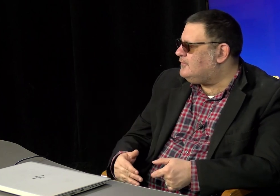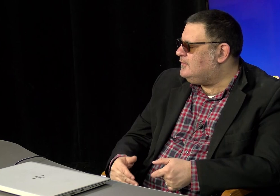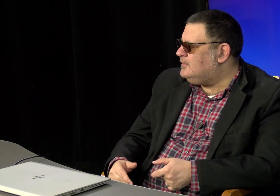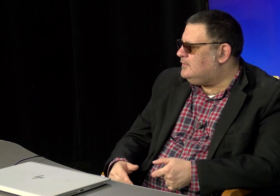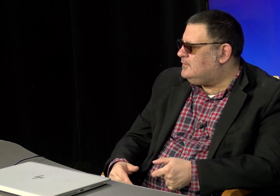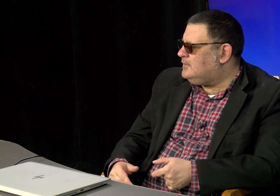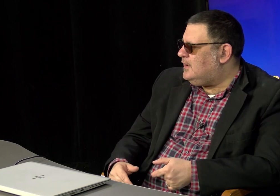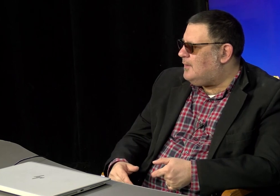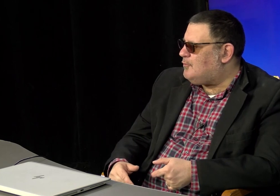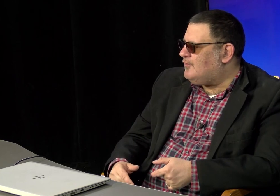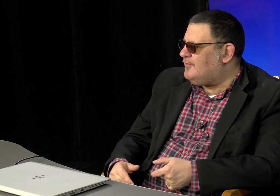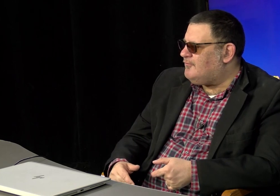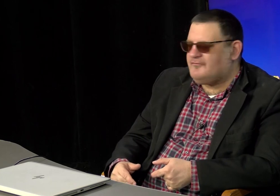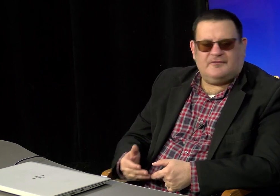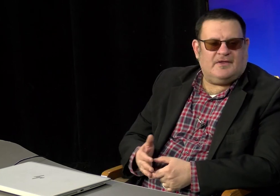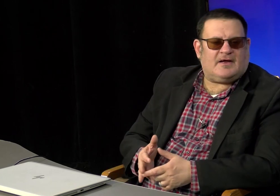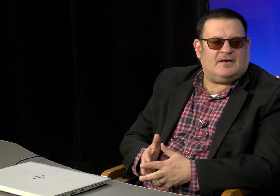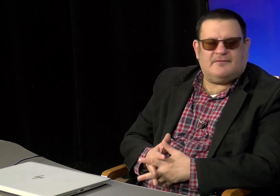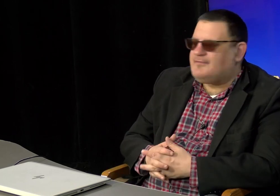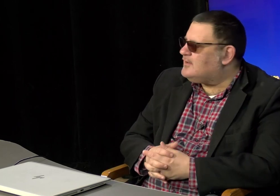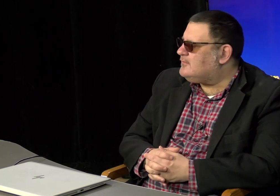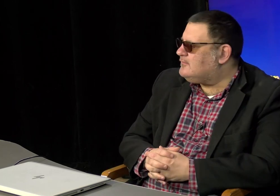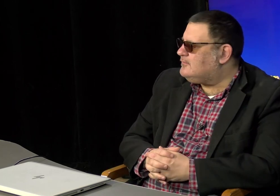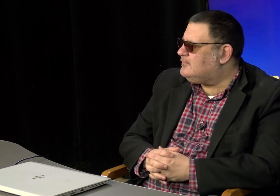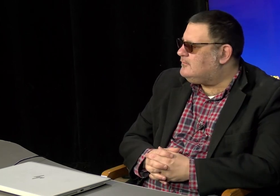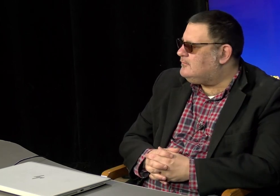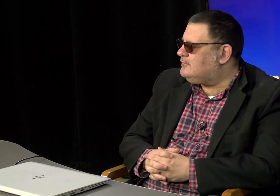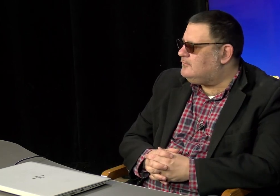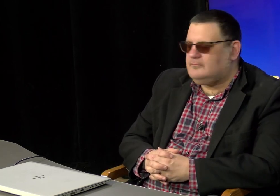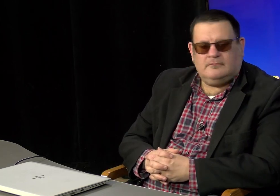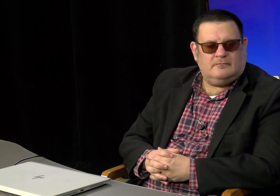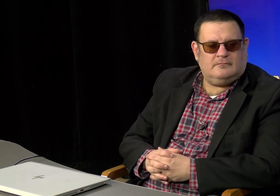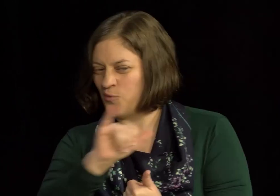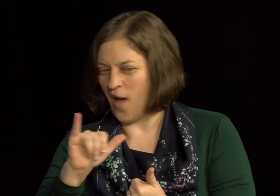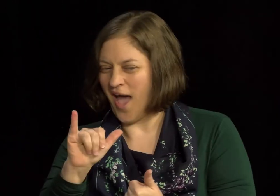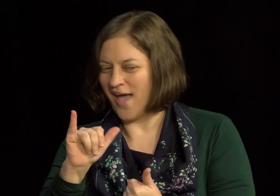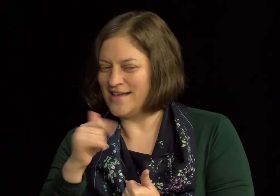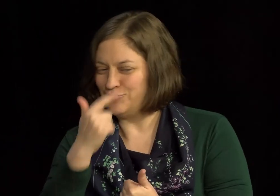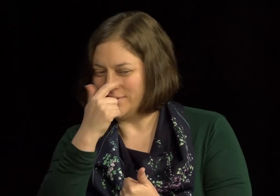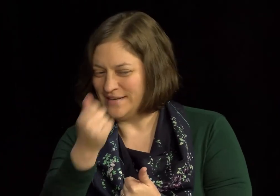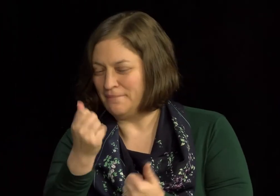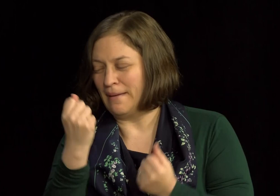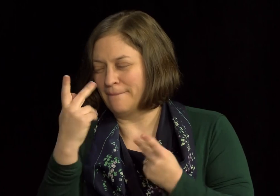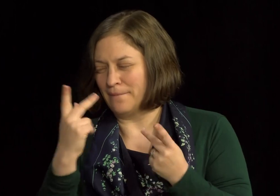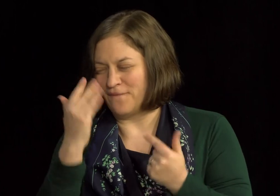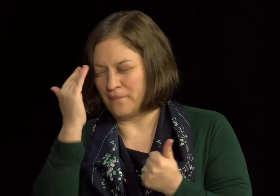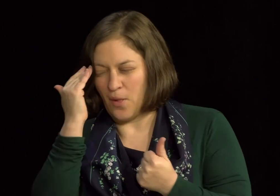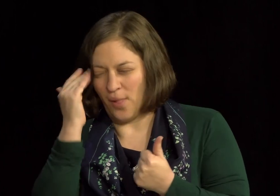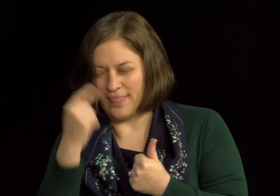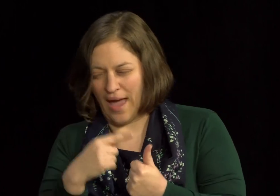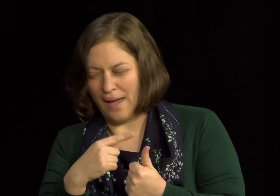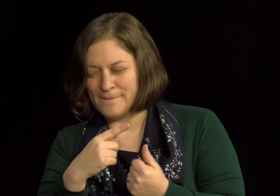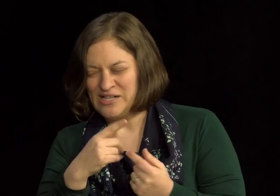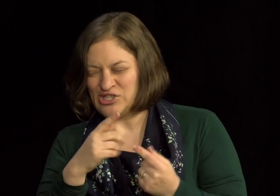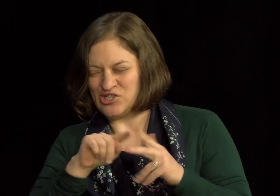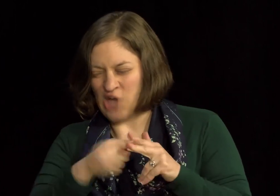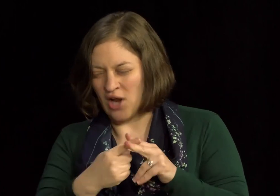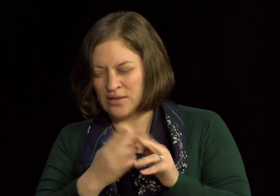operators and that kind of thing? Sure. So TTYs, it's interesting, because a lot of people are familiar with